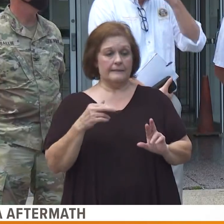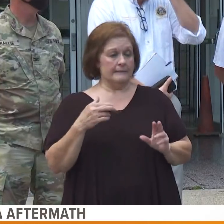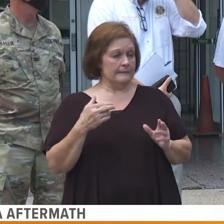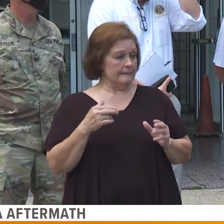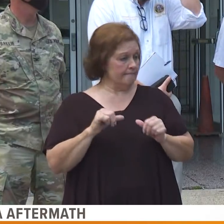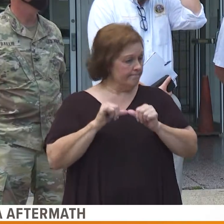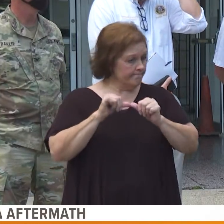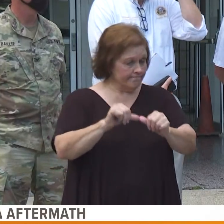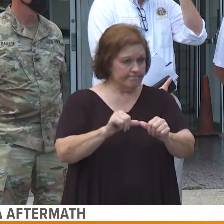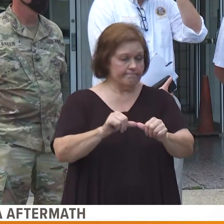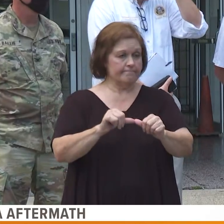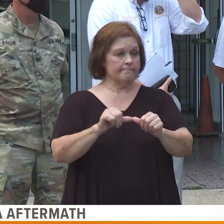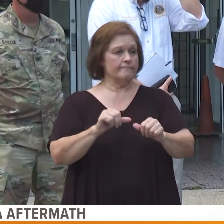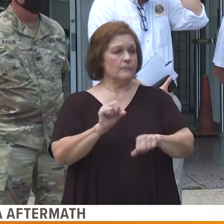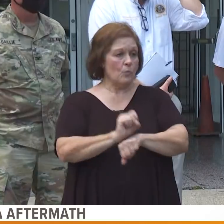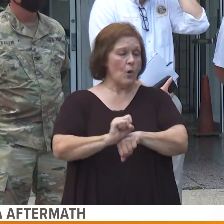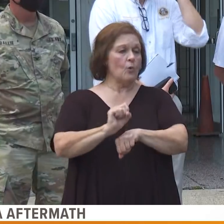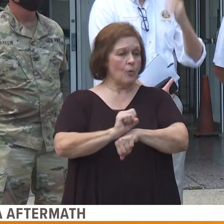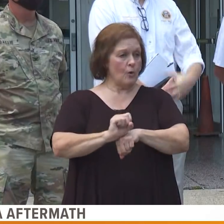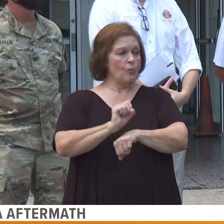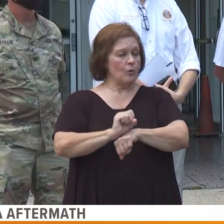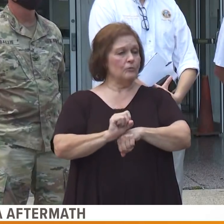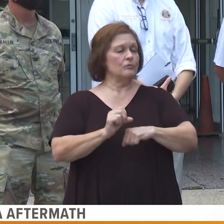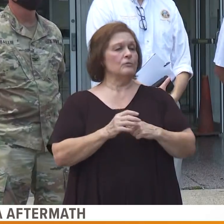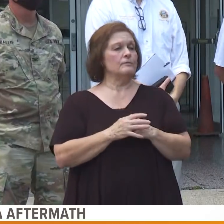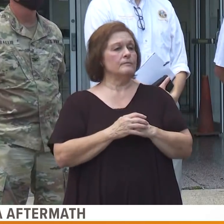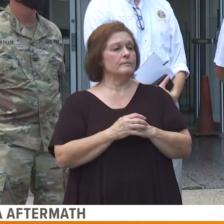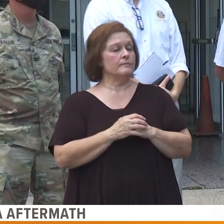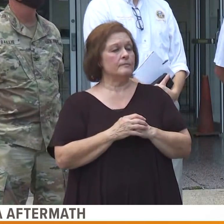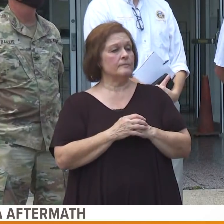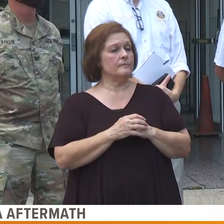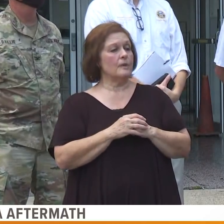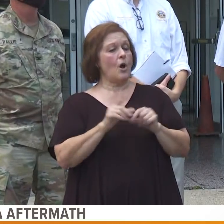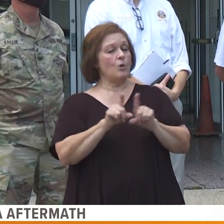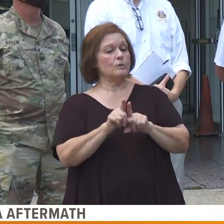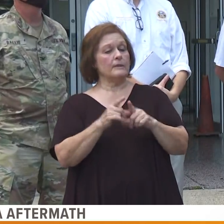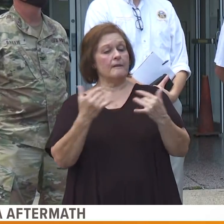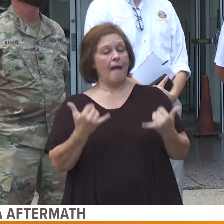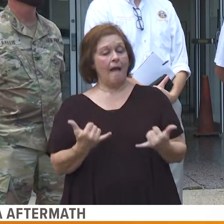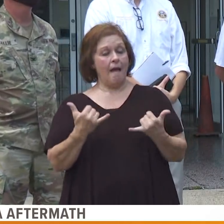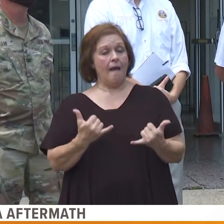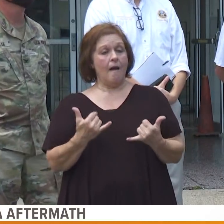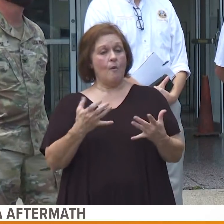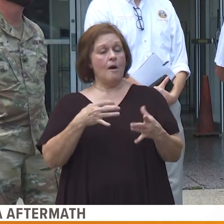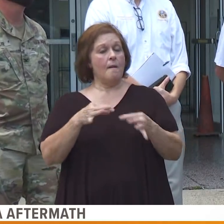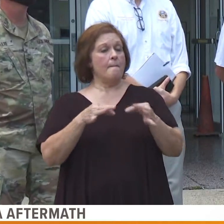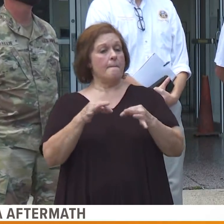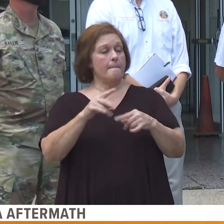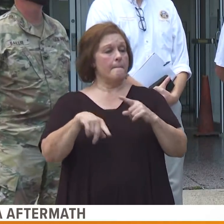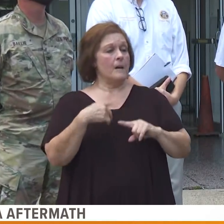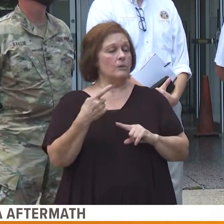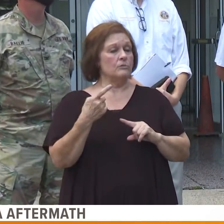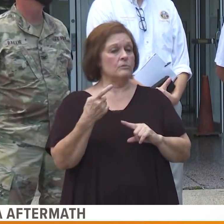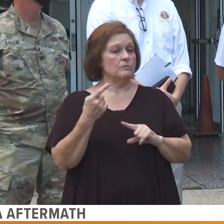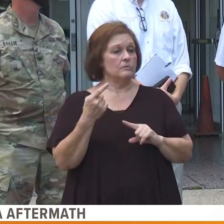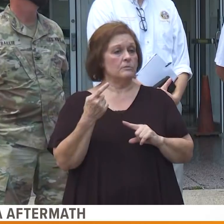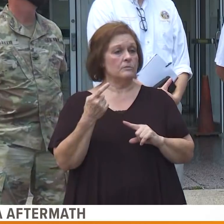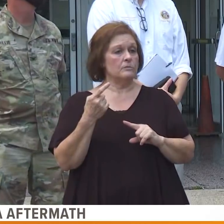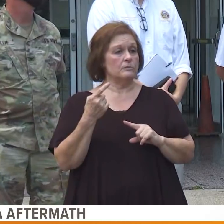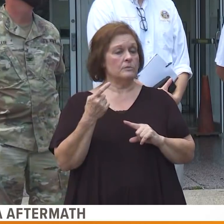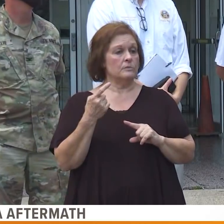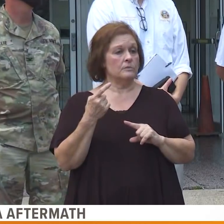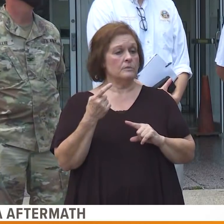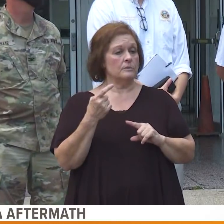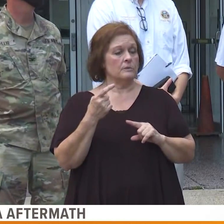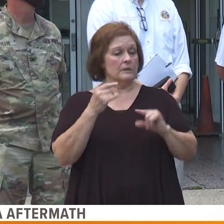every step of the way. And now I want to just talk a little bit about what's going on with the Individual